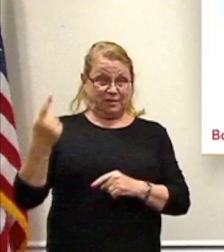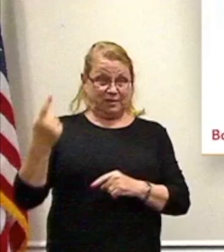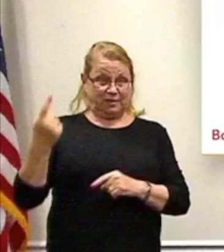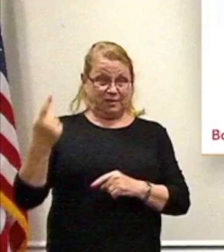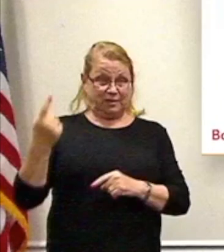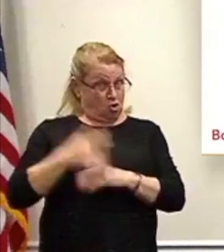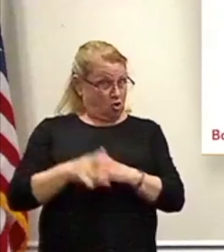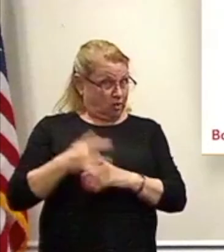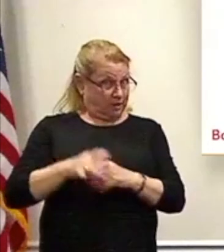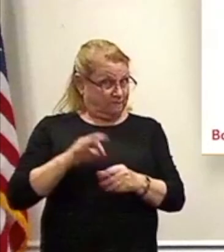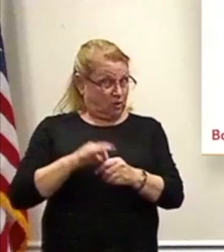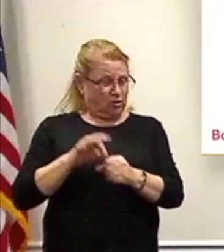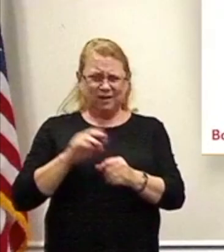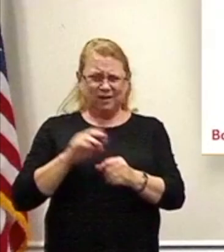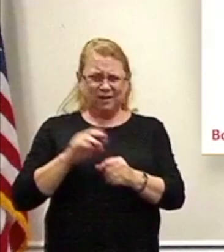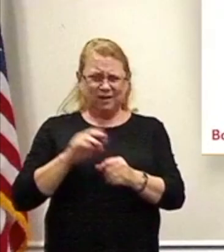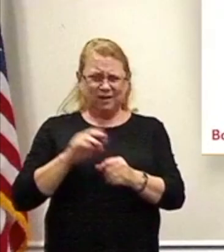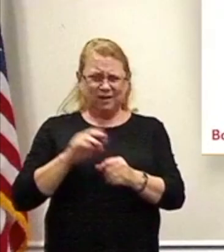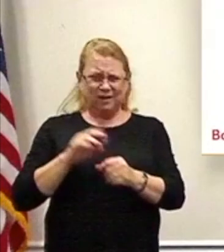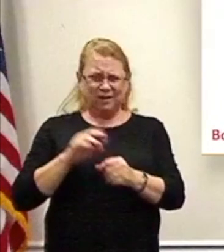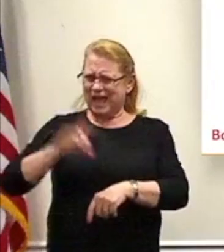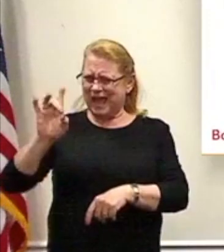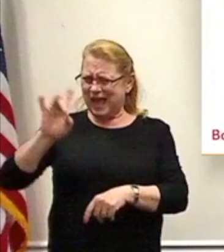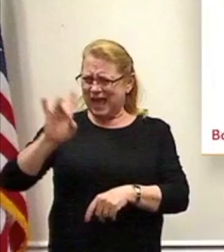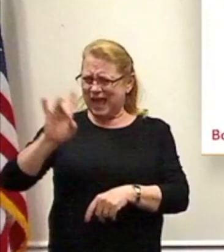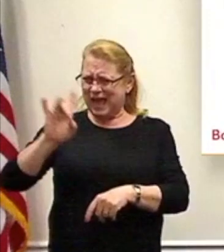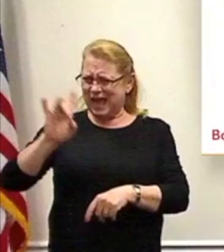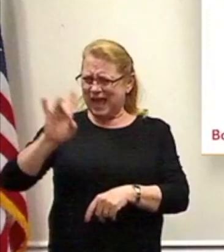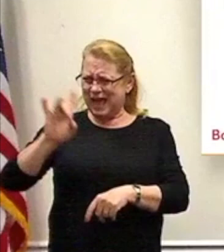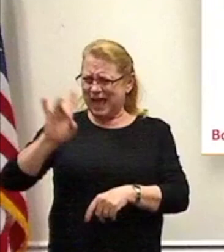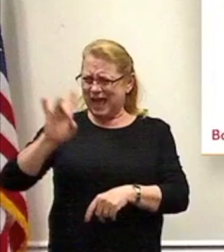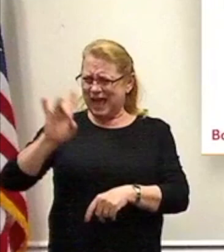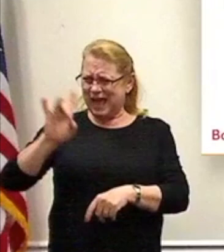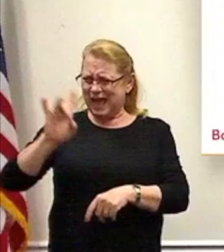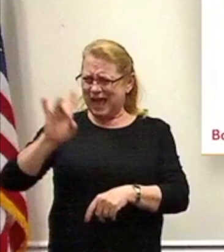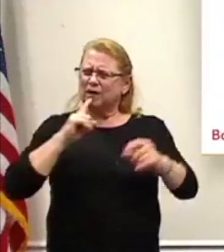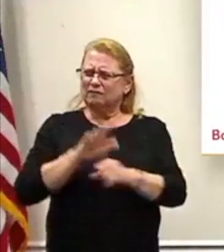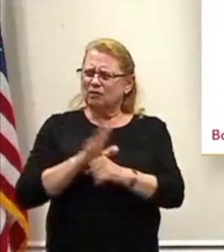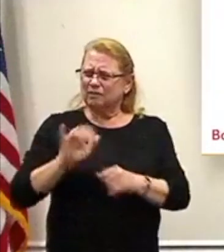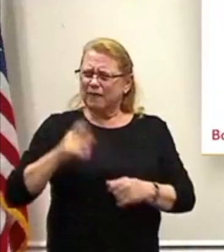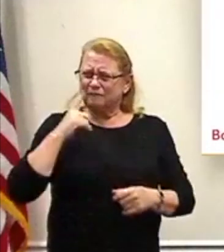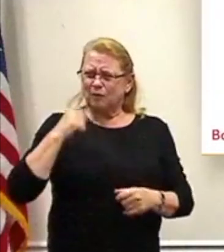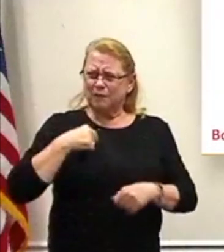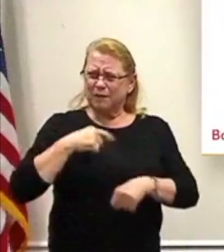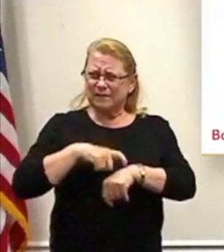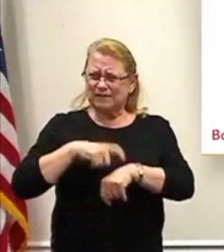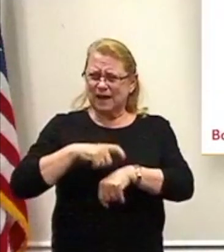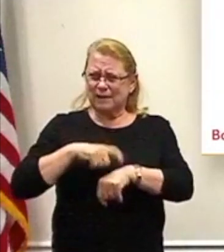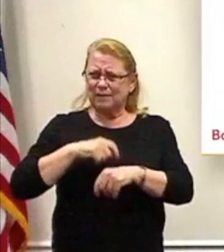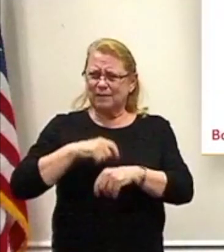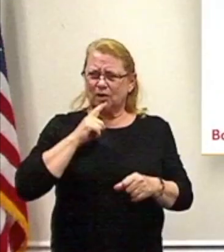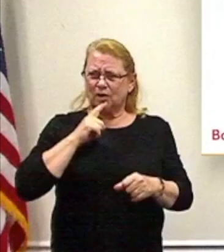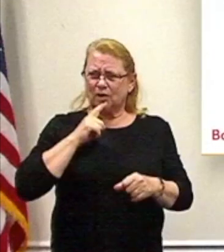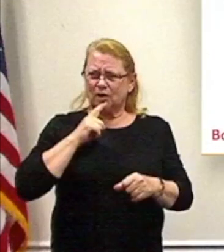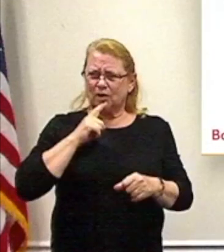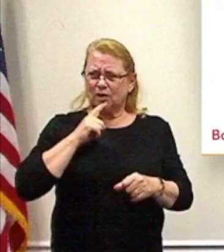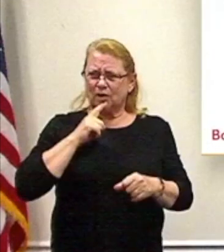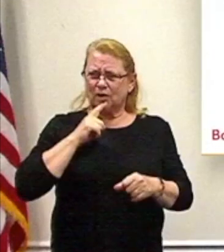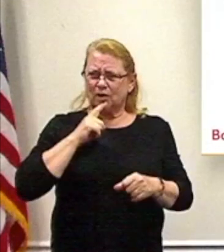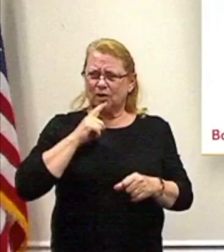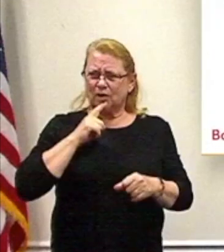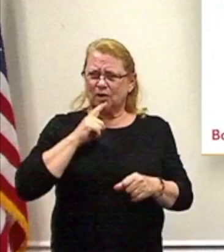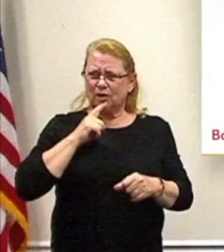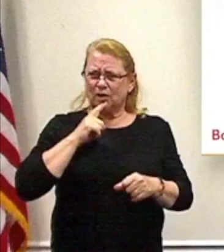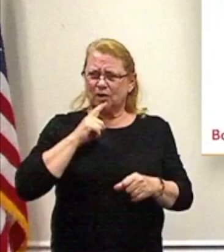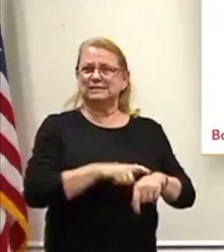early voting until 8 p.m., I think. Can we just confirm the time slots for me? I'll confirm those. think it's noon Thursday.